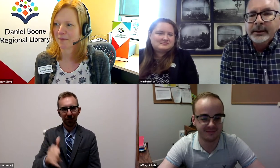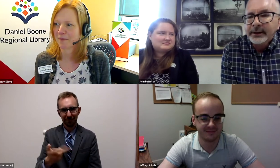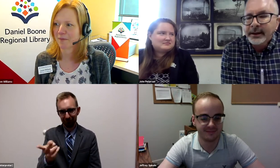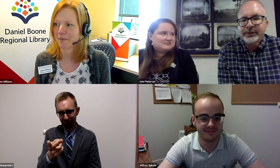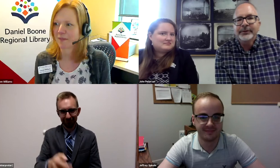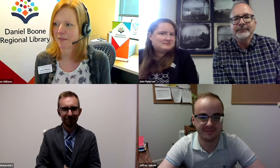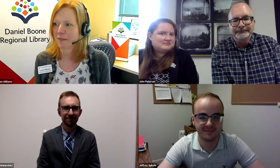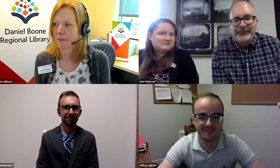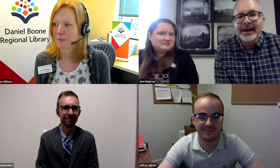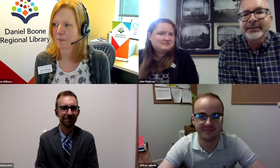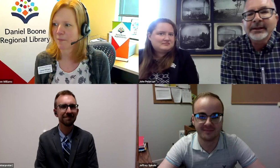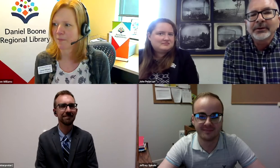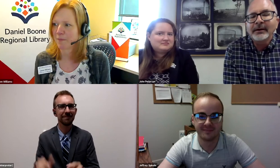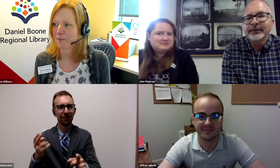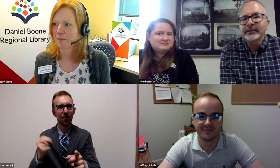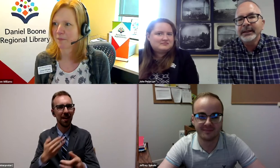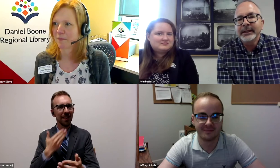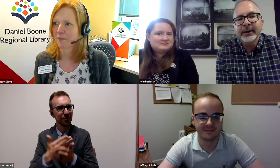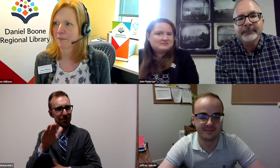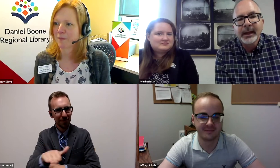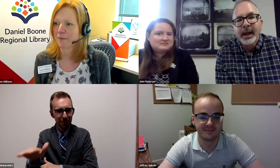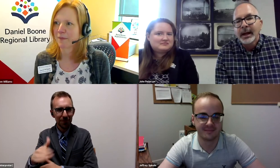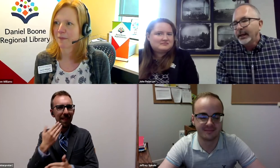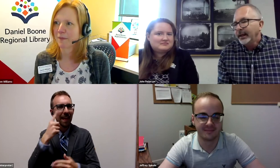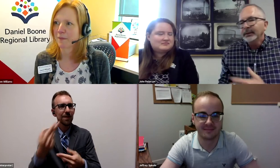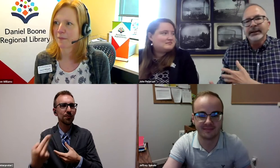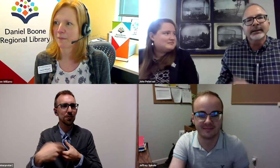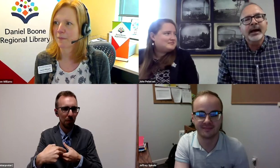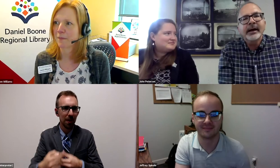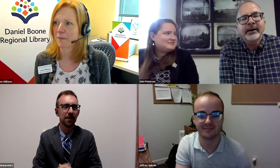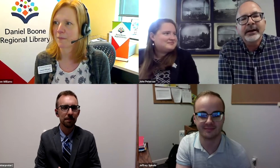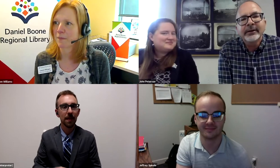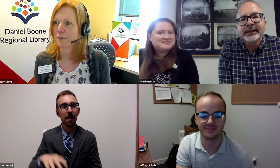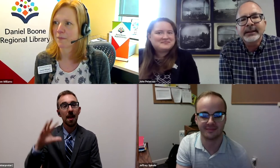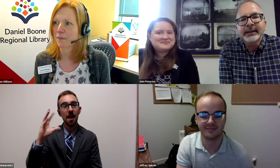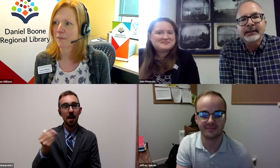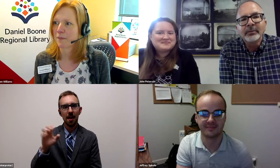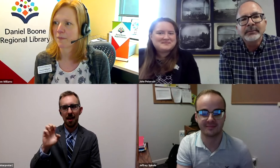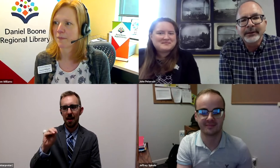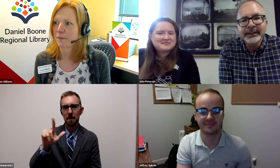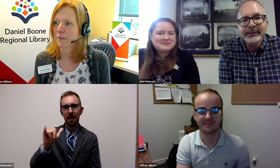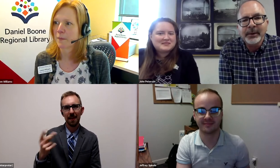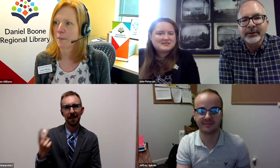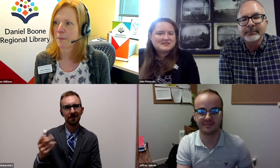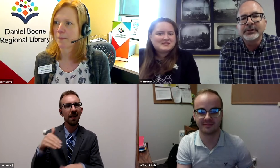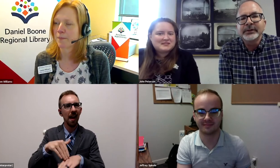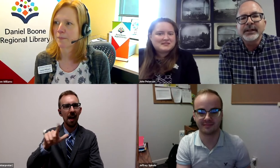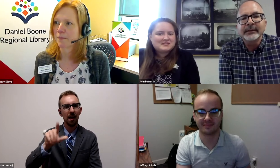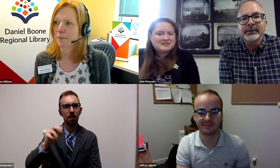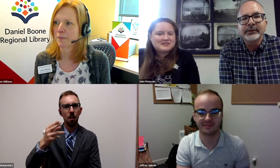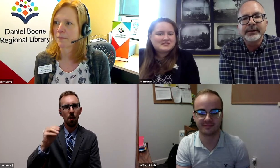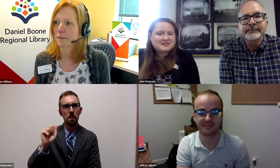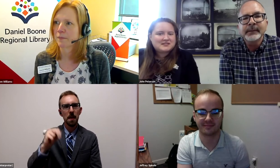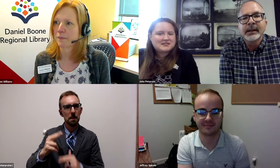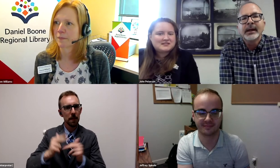Hi, good afternoon. Thank you all for being here. Emily and I are here at the Lohman Building as part of the Missouri